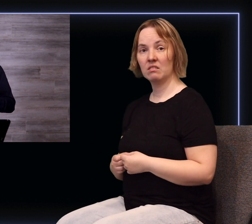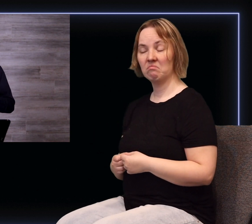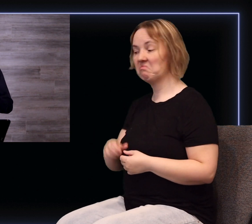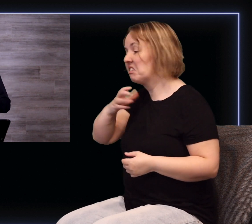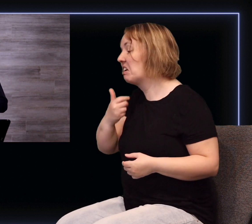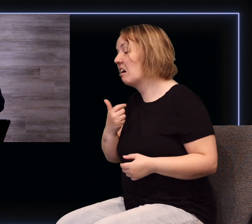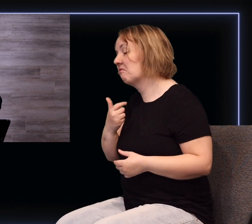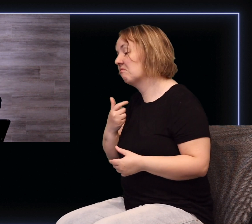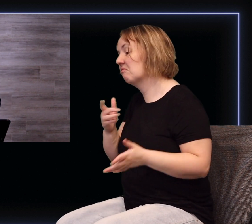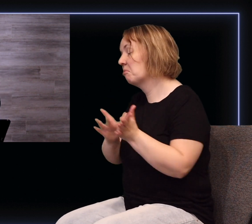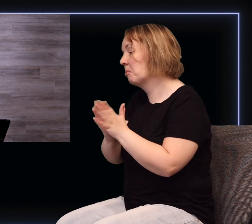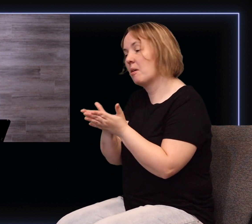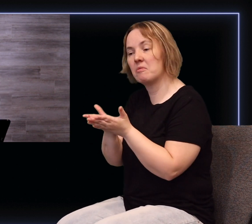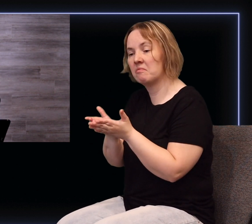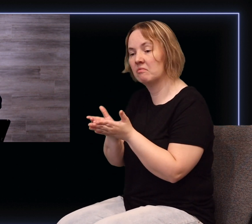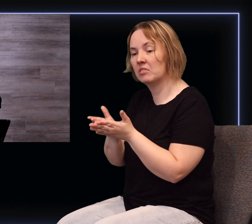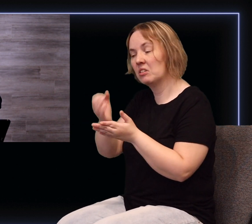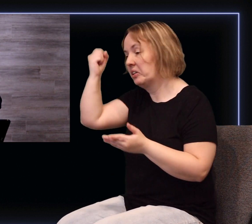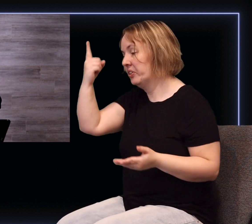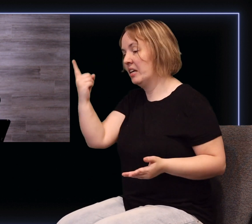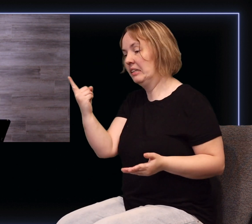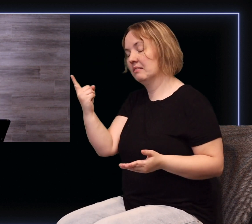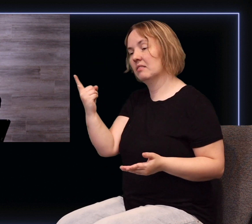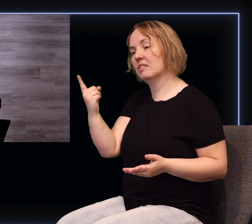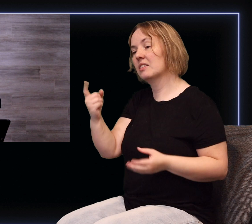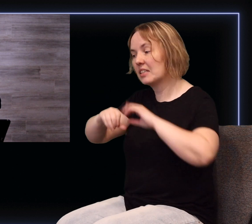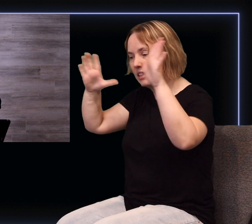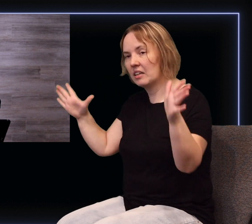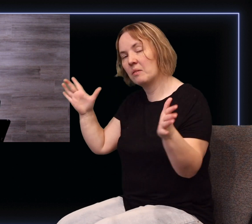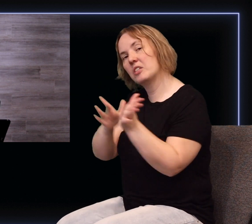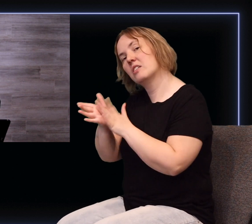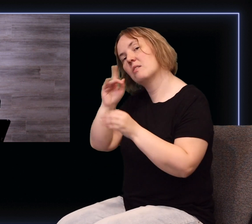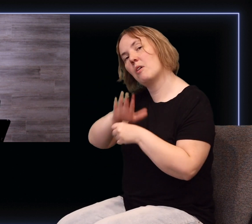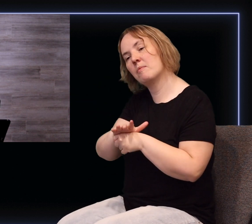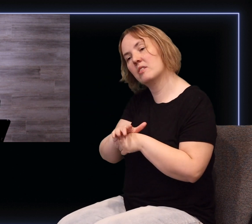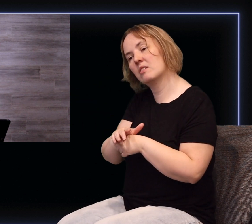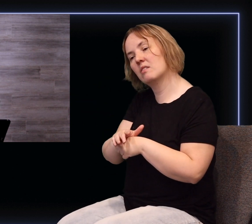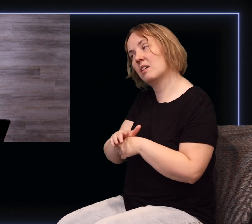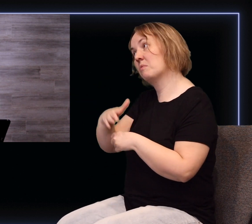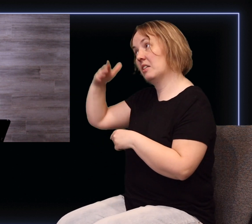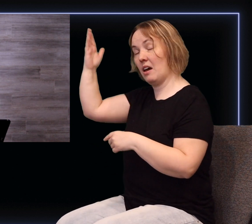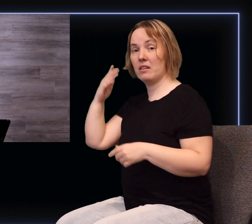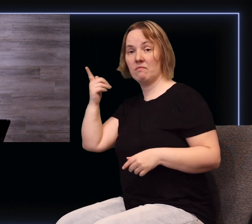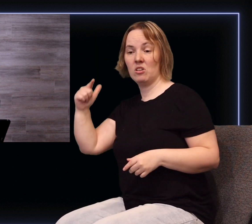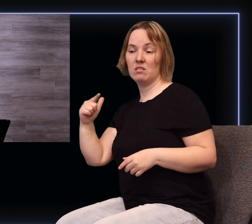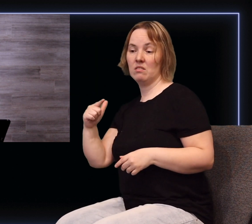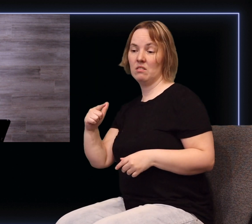interpretation it's very clear what Jesus promised what Jesus has for us by way of that experience today it's just whether